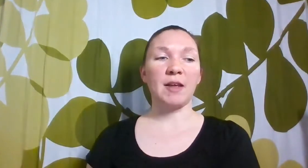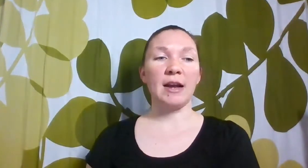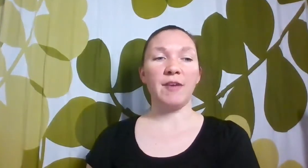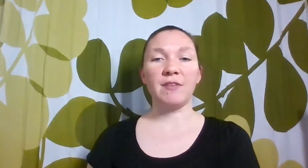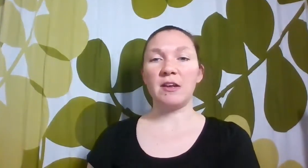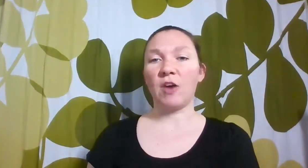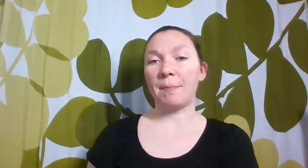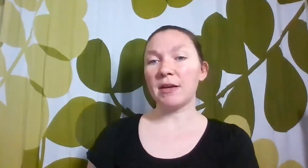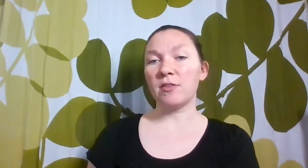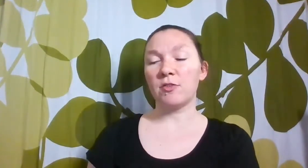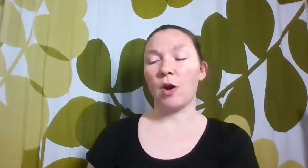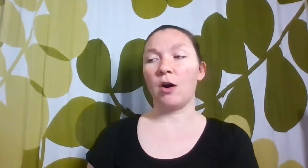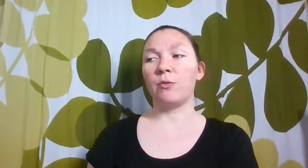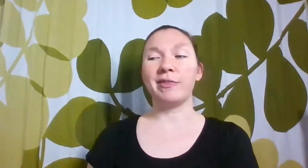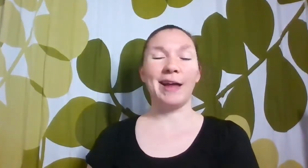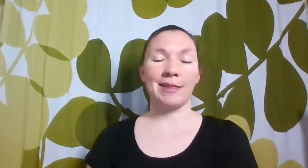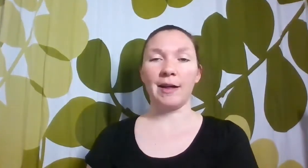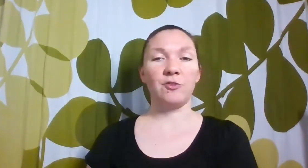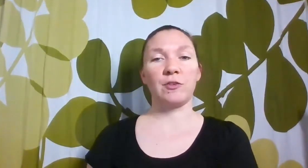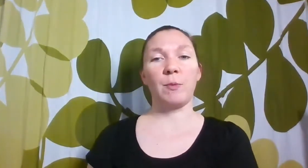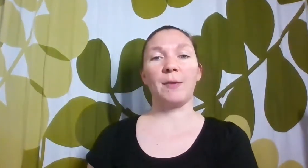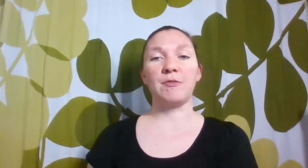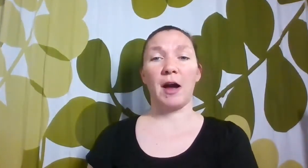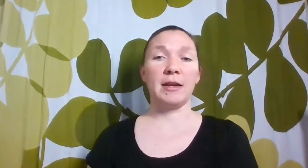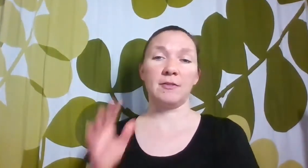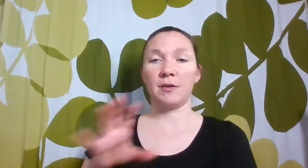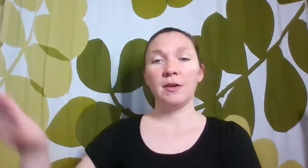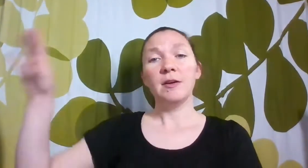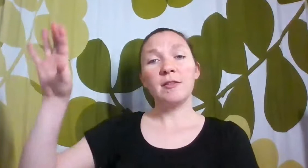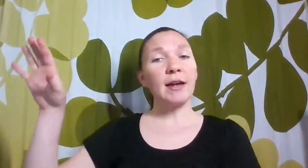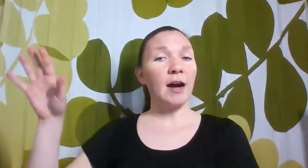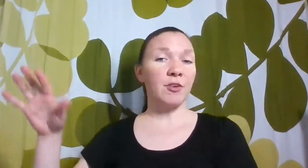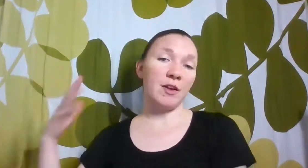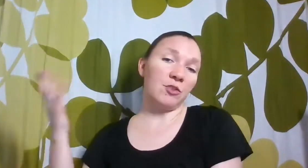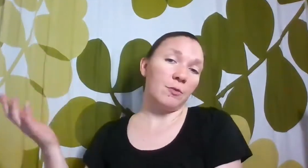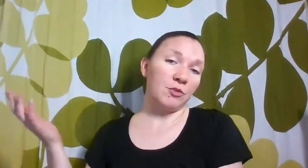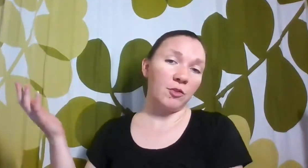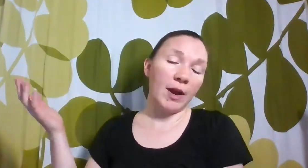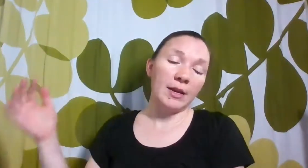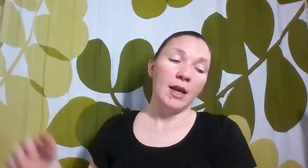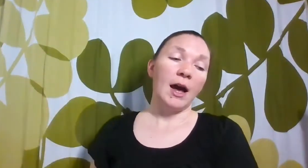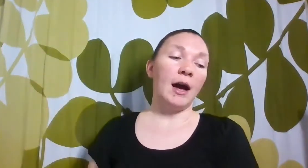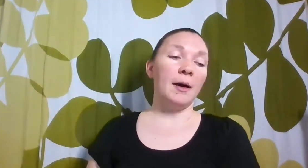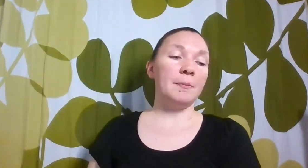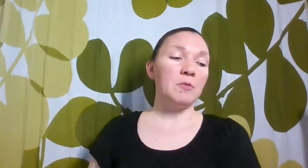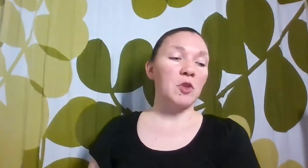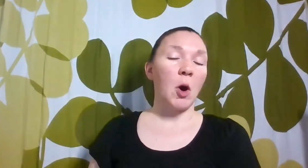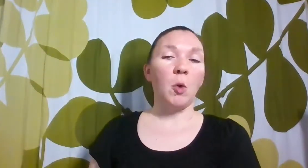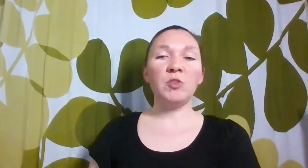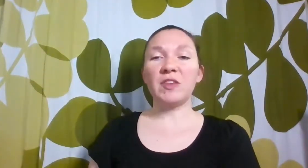kind of heavy topics. So I think that's just why we've gotten into side conversations, which is great. So we'll just